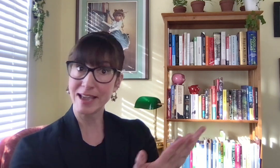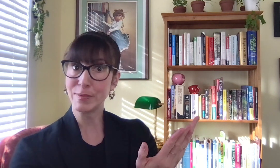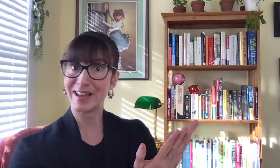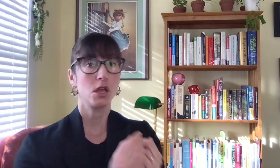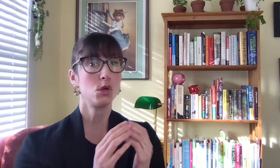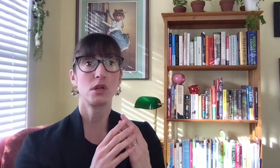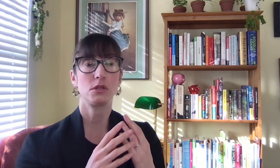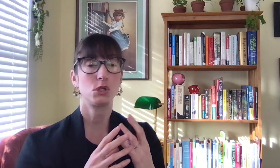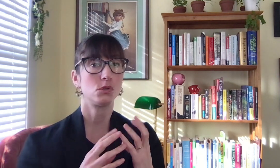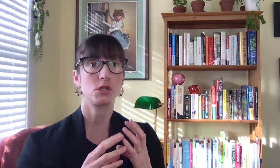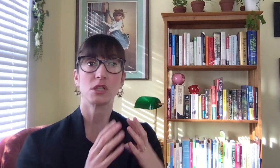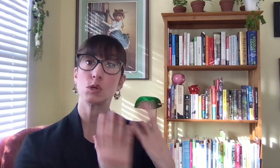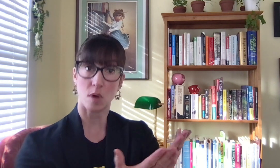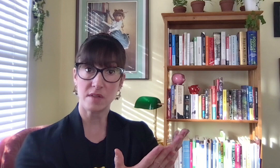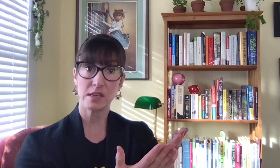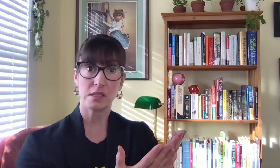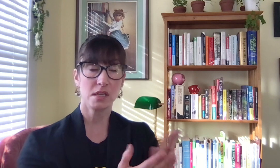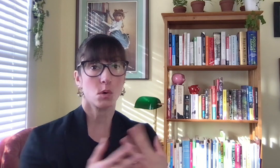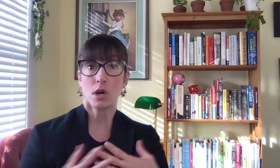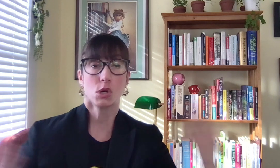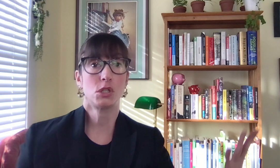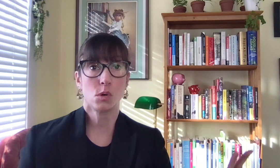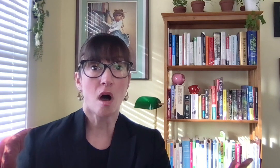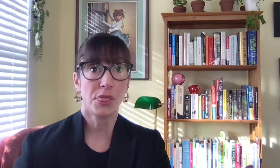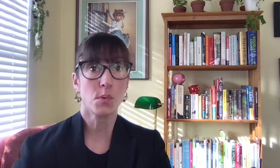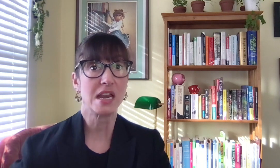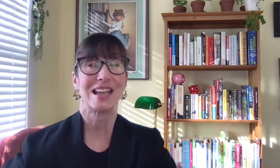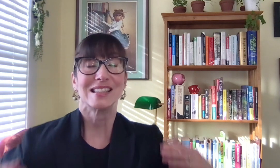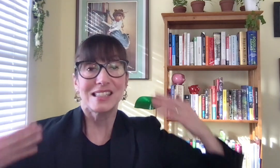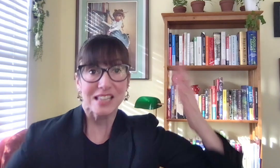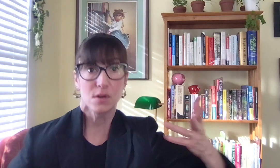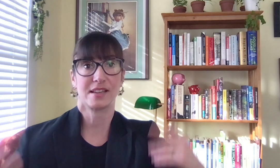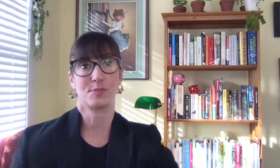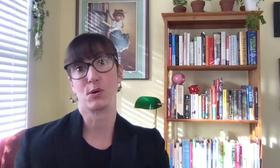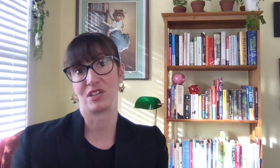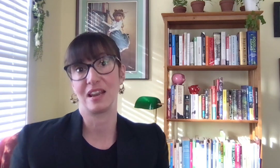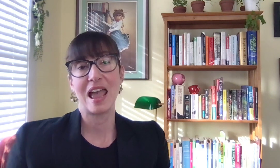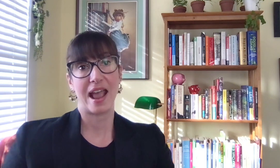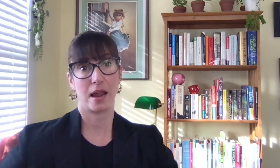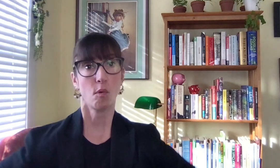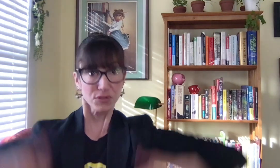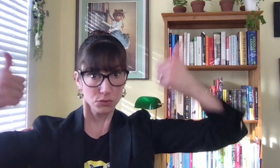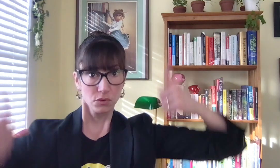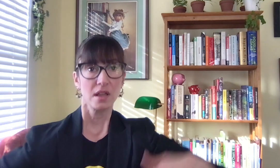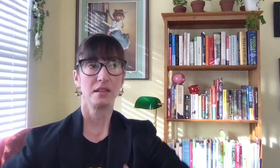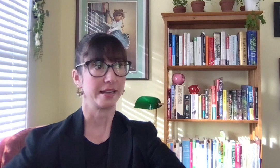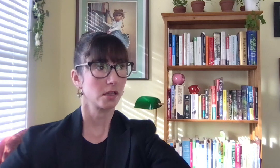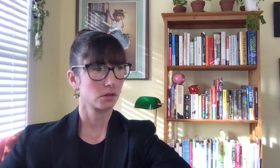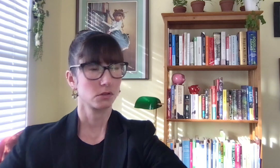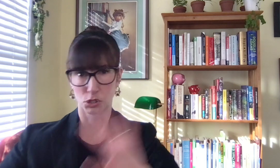with. You can choose to just do one of these things or you could do all three to get serious motion and, like, shoot